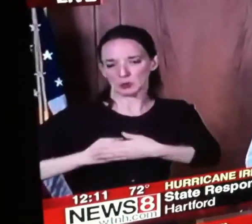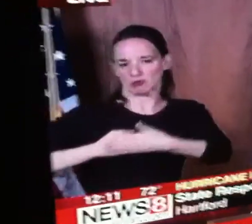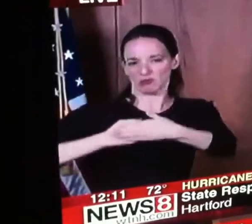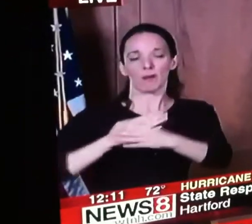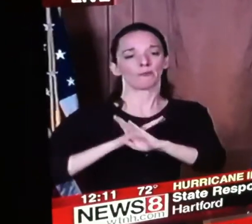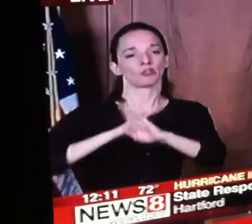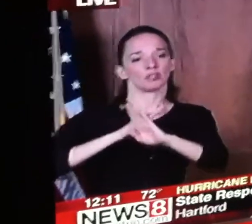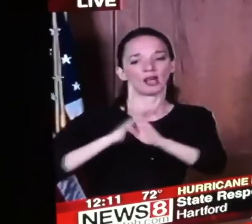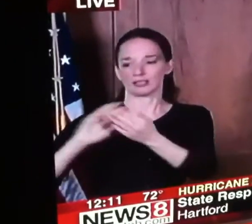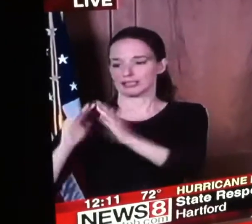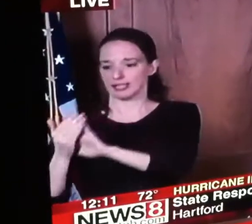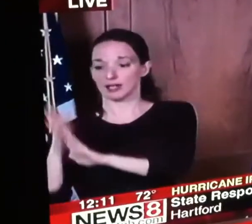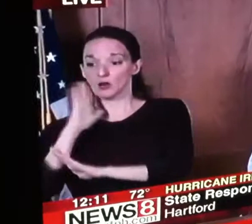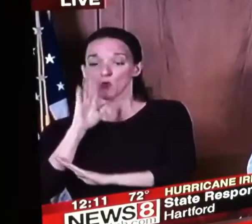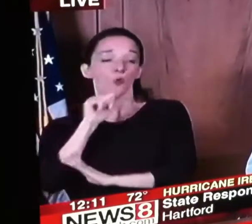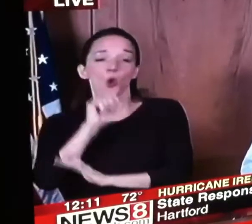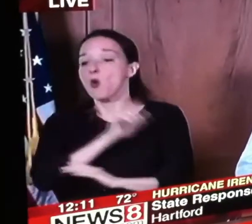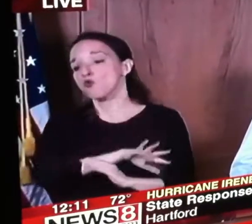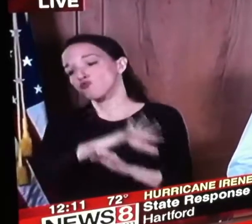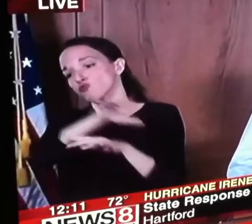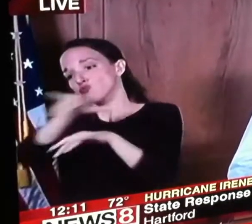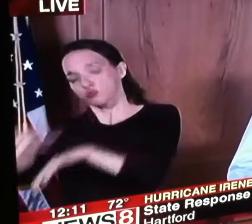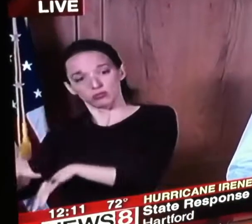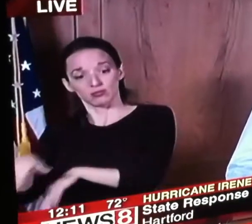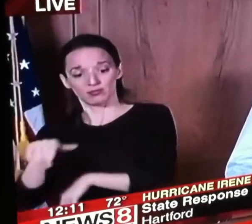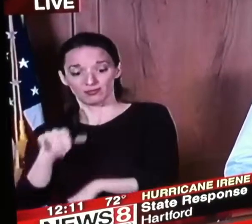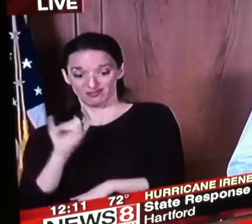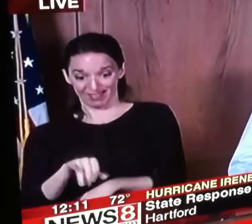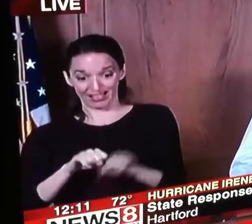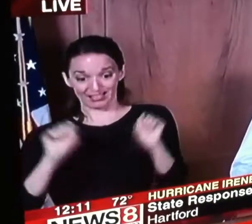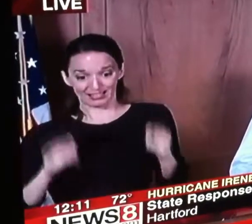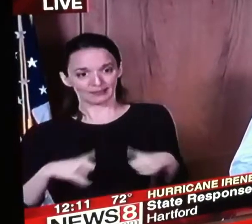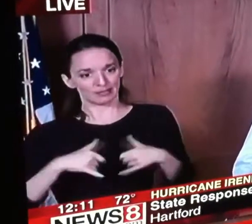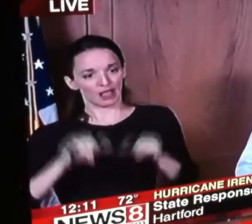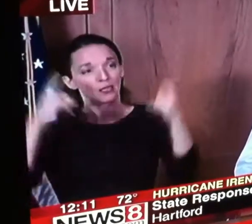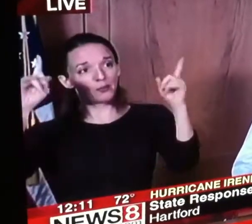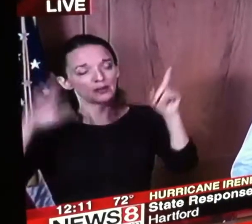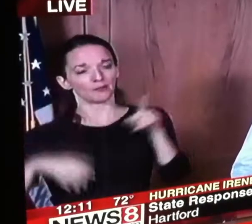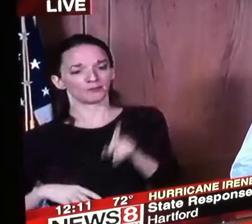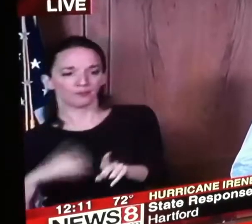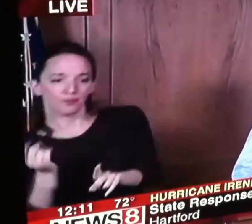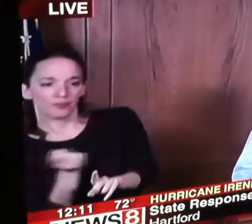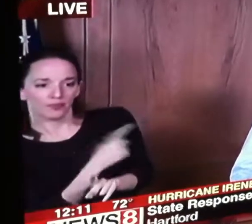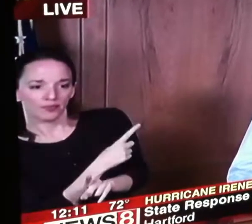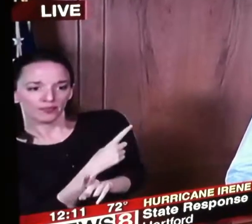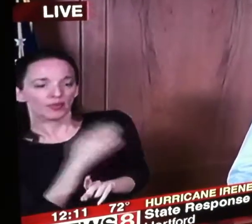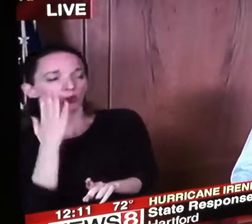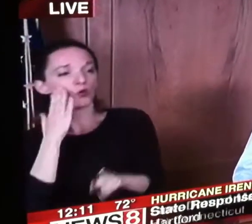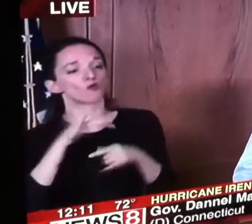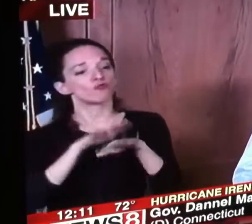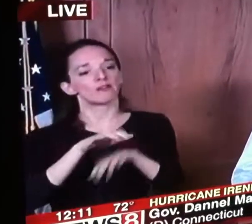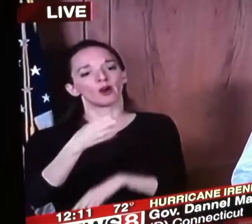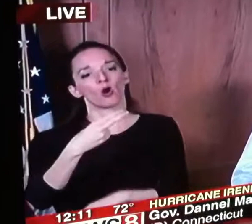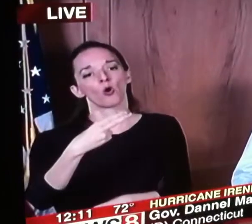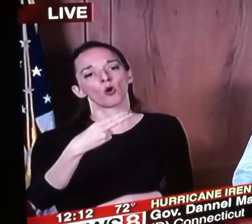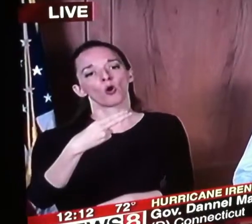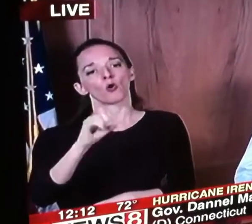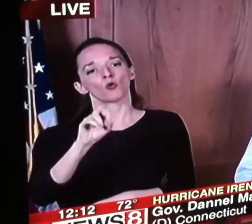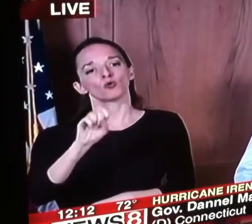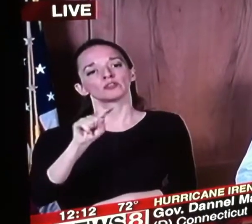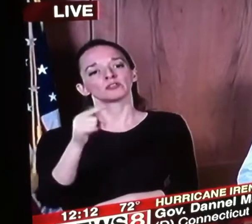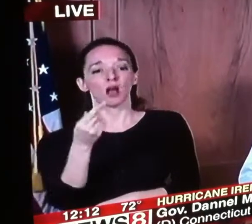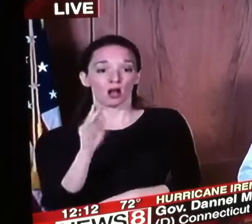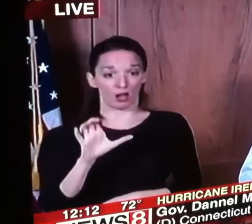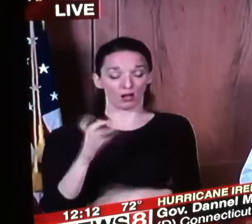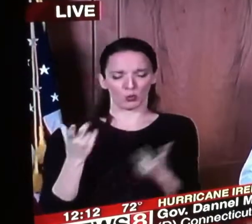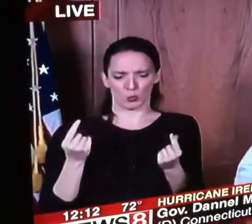from being inundated so apparently that system has worked there